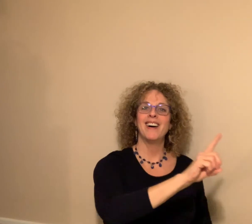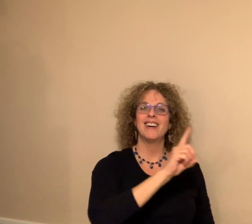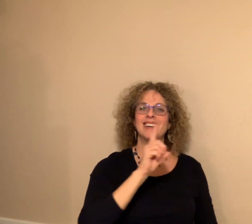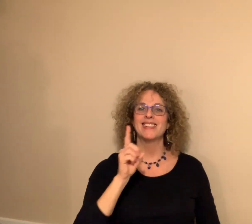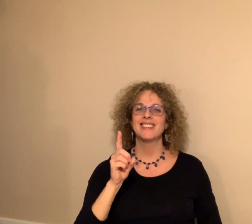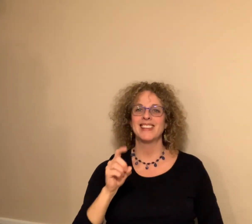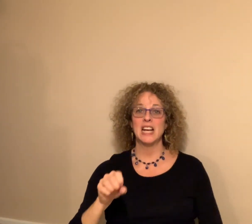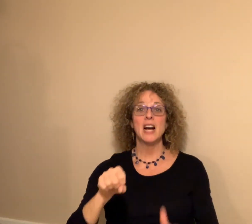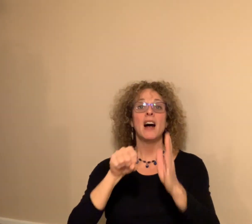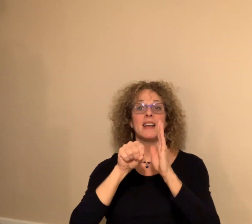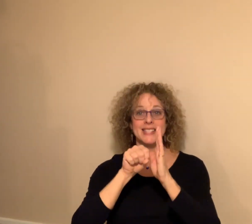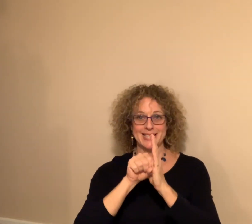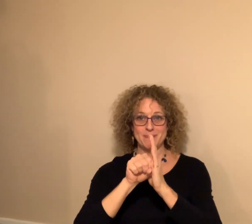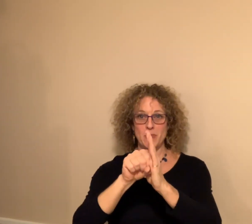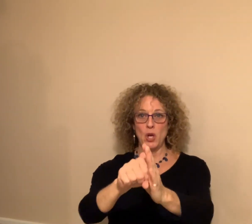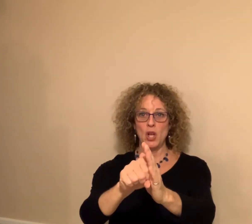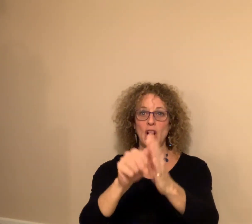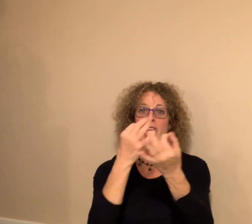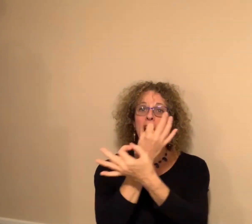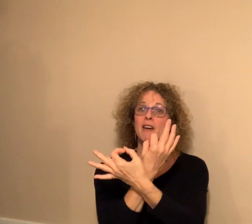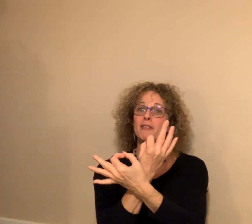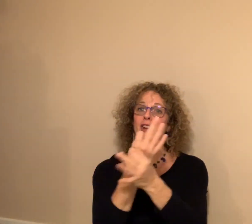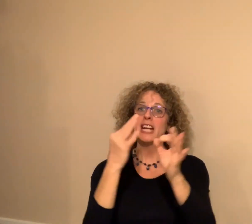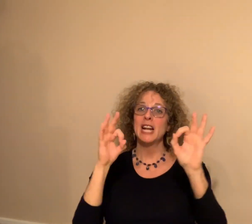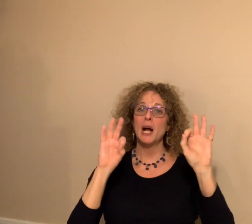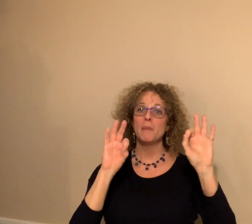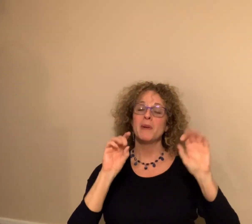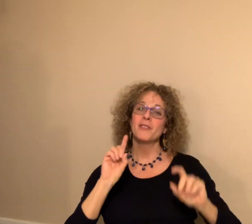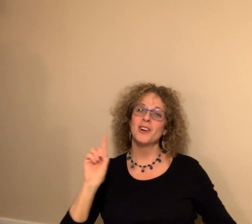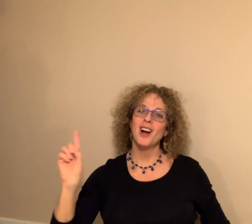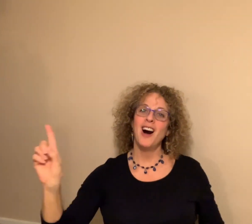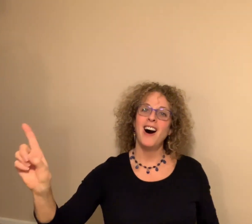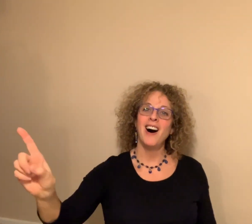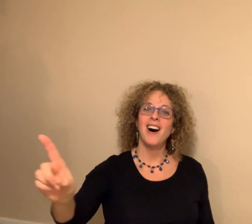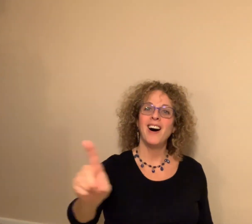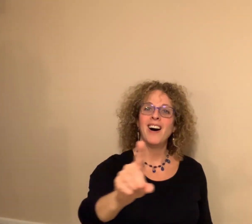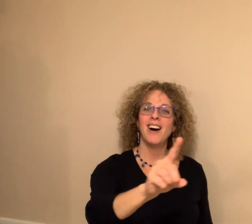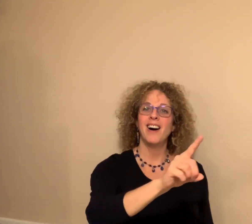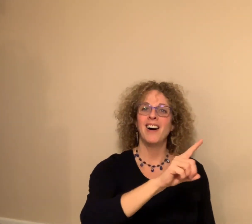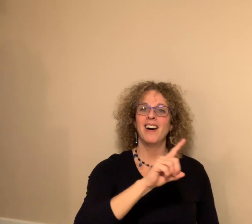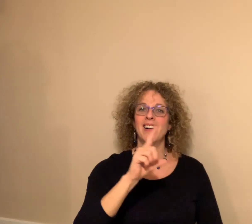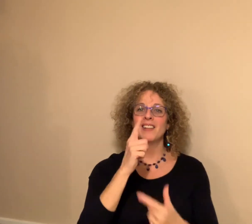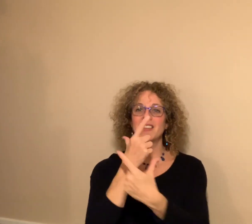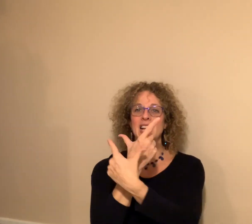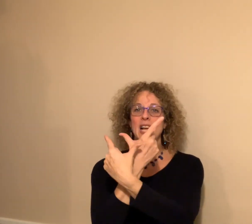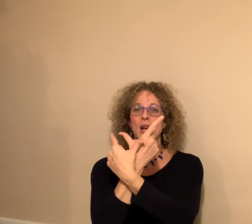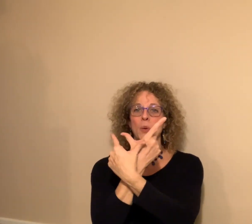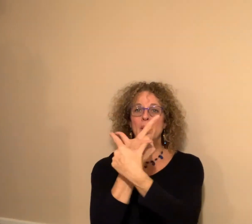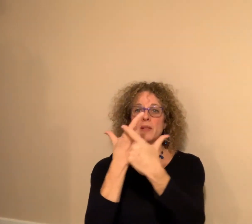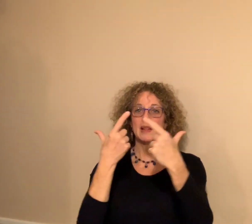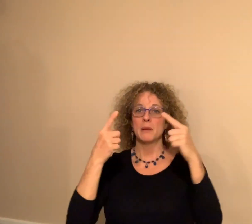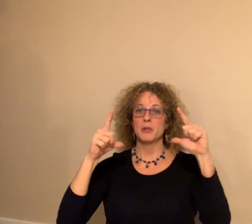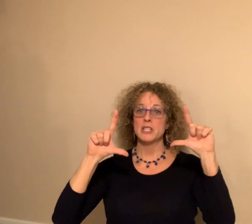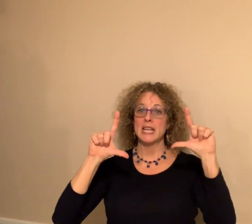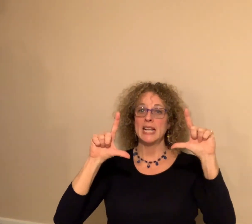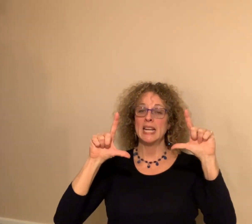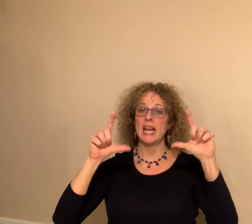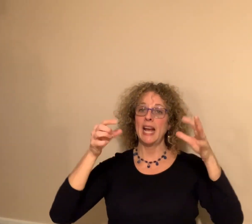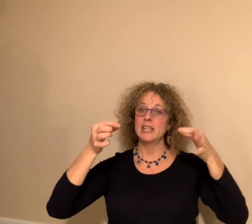A symbol of freedom for all. With liberty and